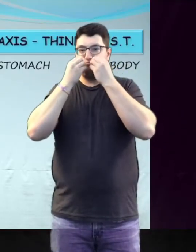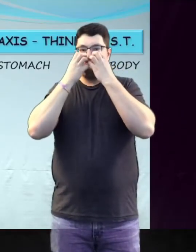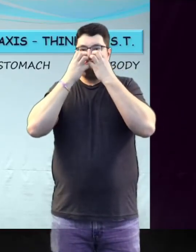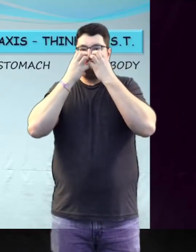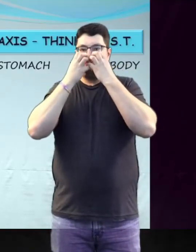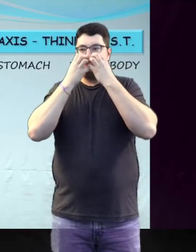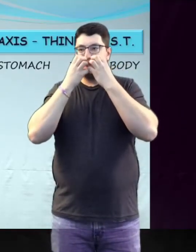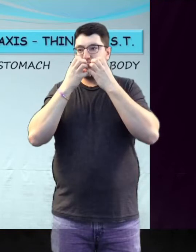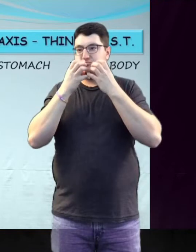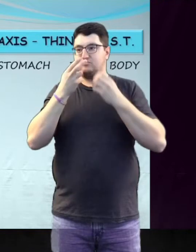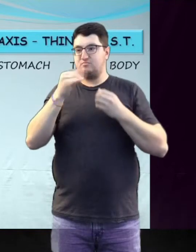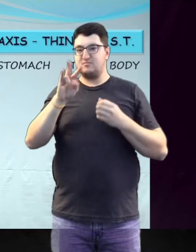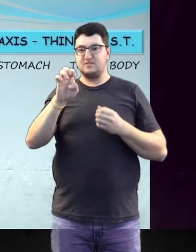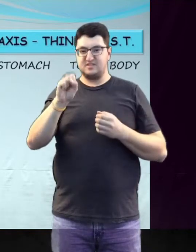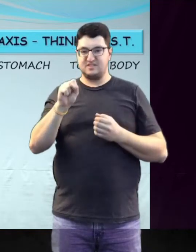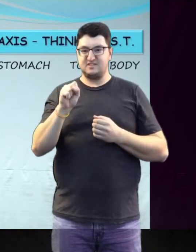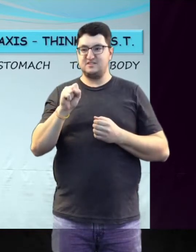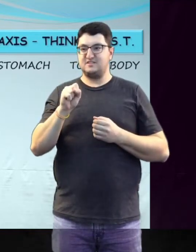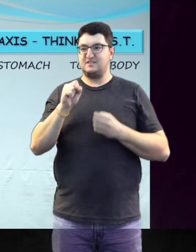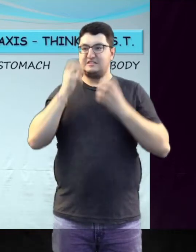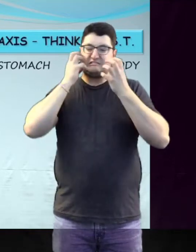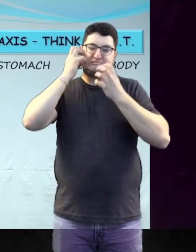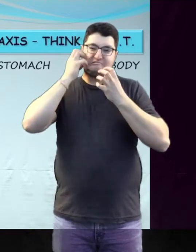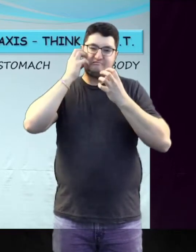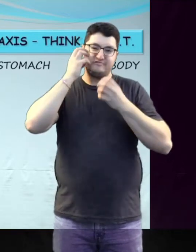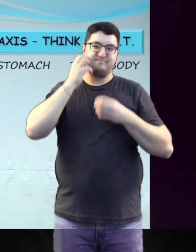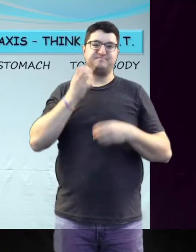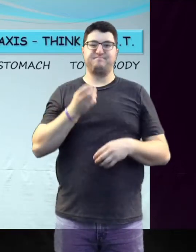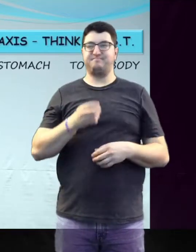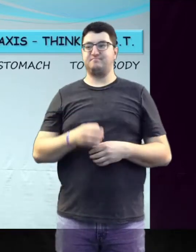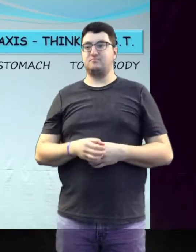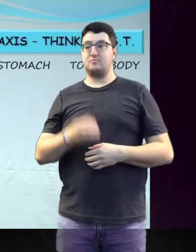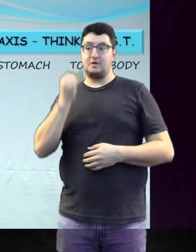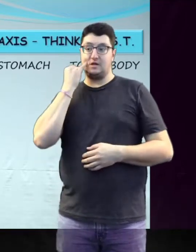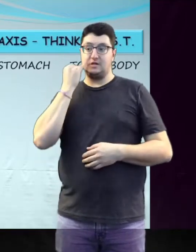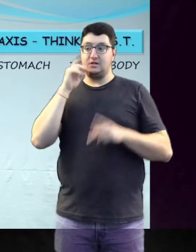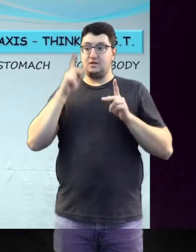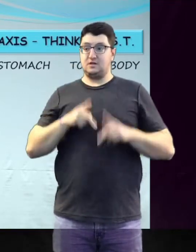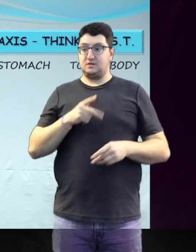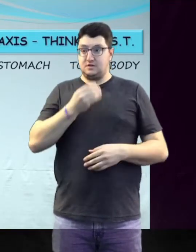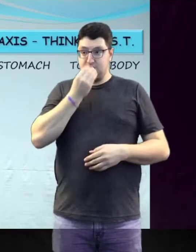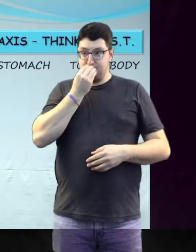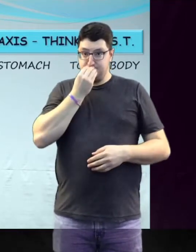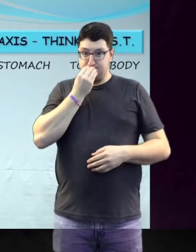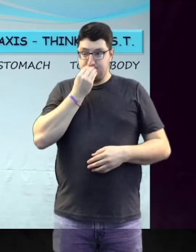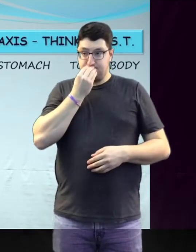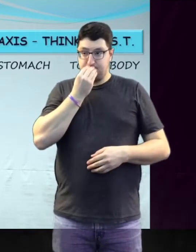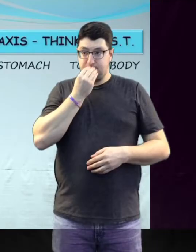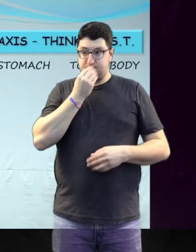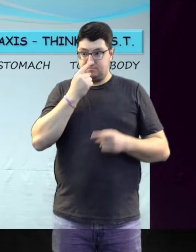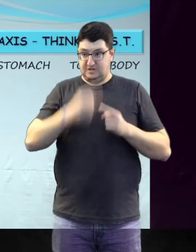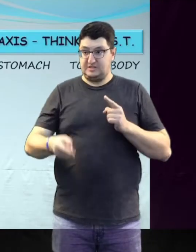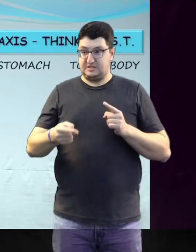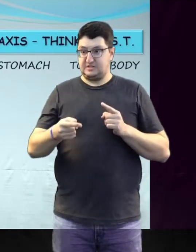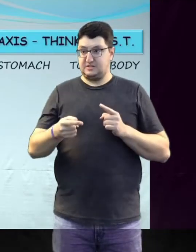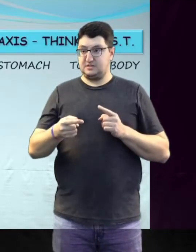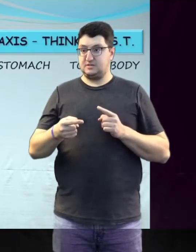of face, lips, and tongue, and hives with itchiness. If a person has eaten a food that contains the